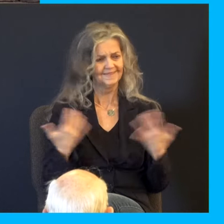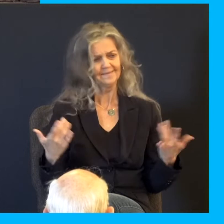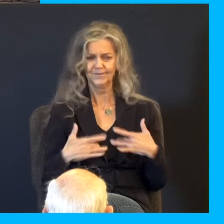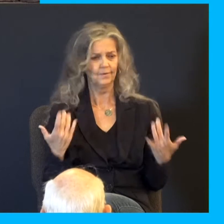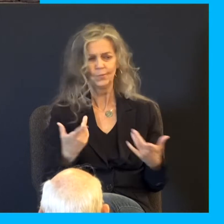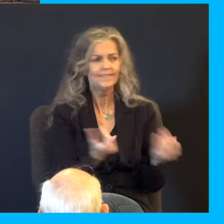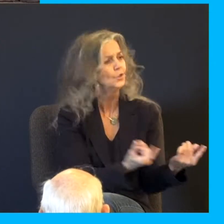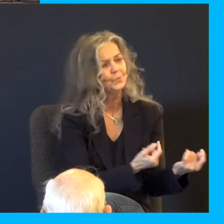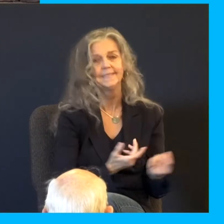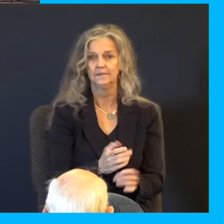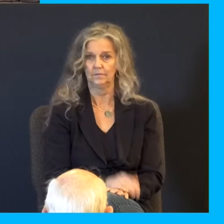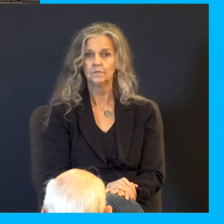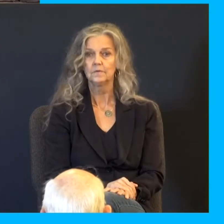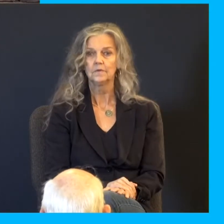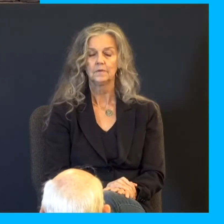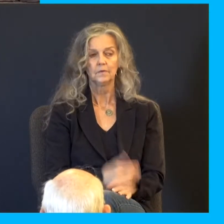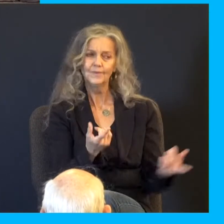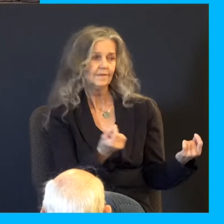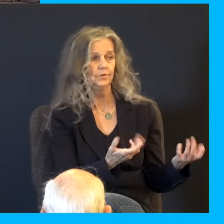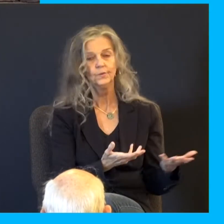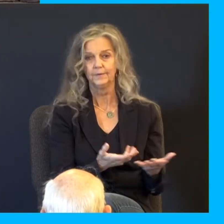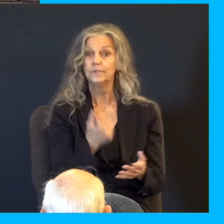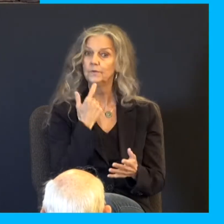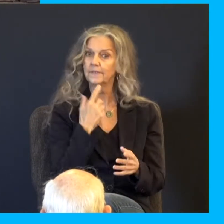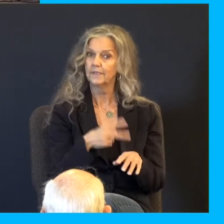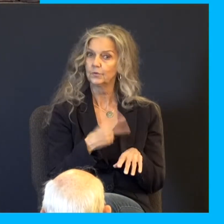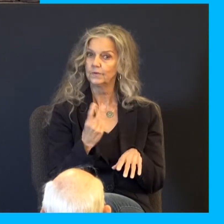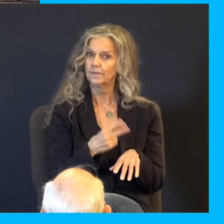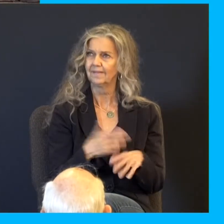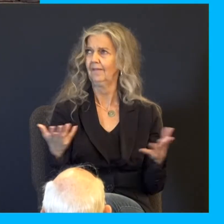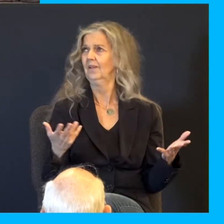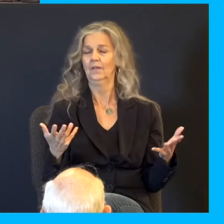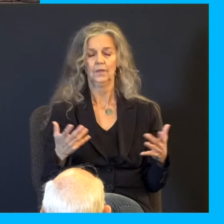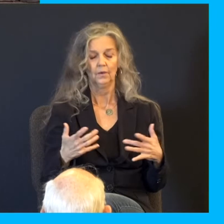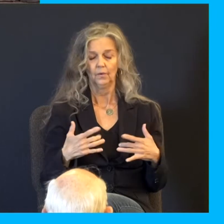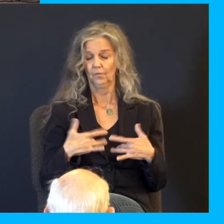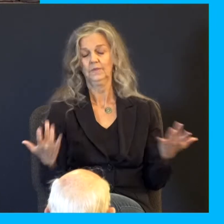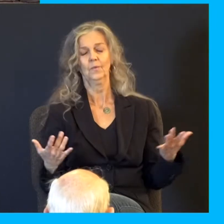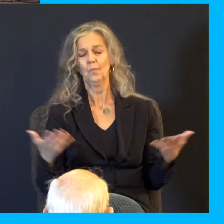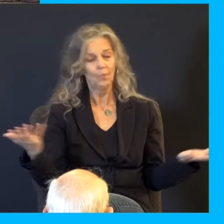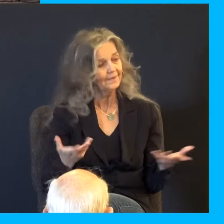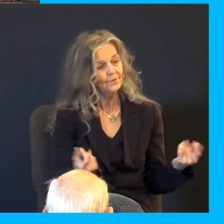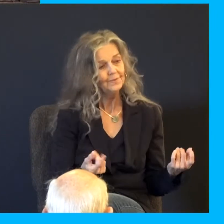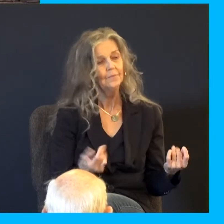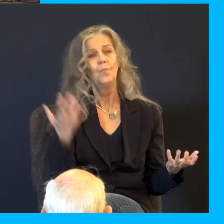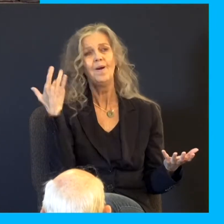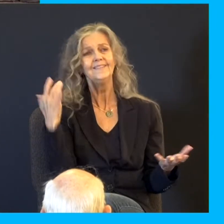So here it's, ma, ma. What, what. When it's repeated, the idea is, what, what, what have you done? Wherefore have you rewarded evil